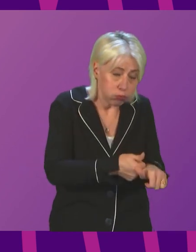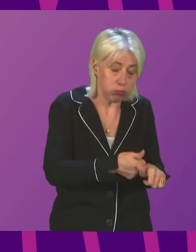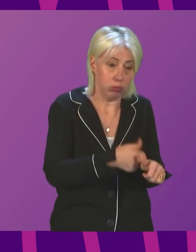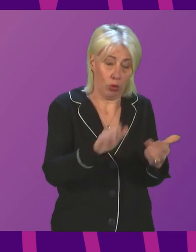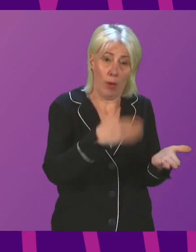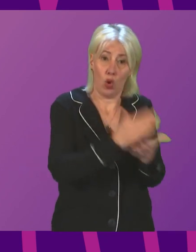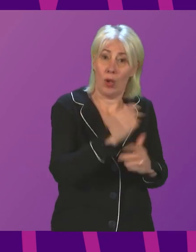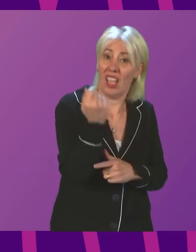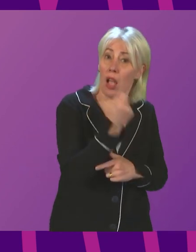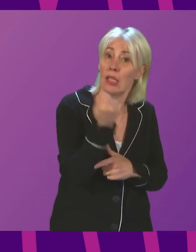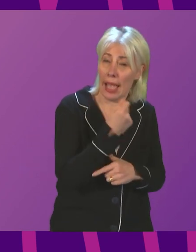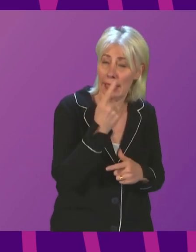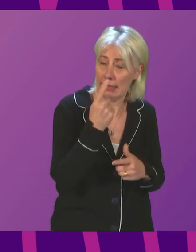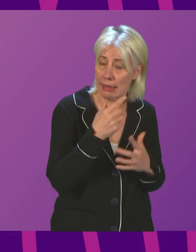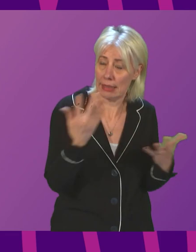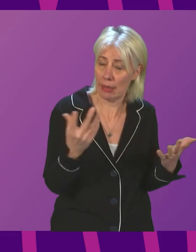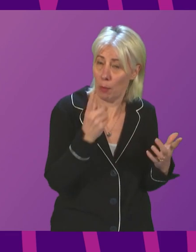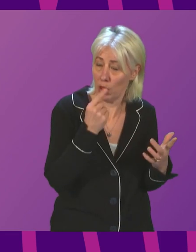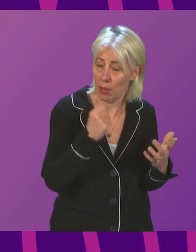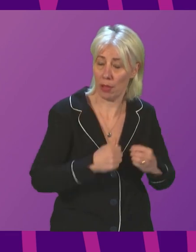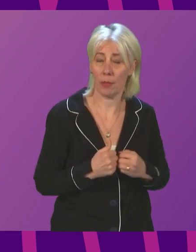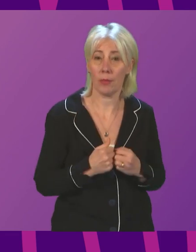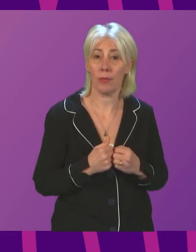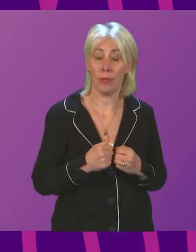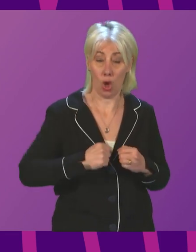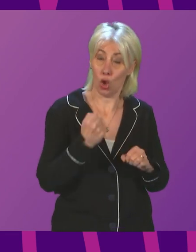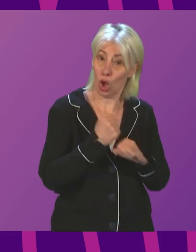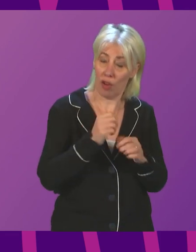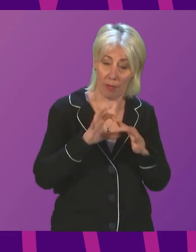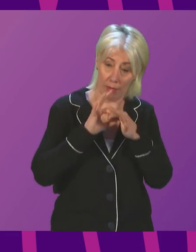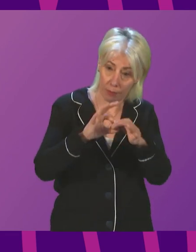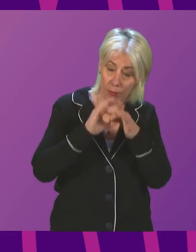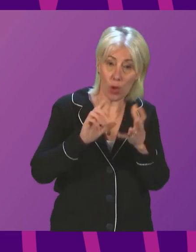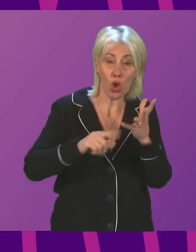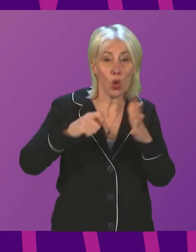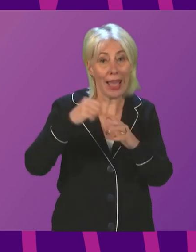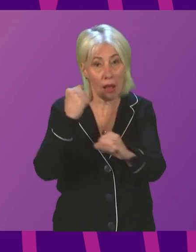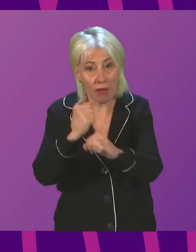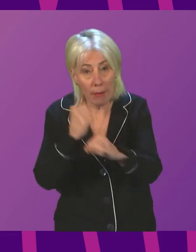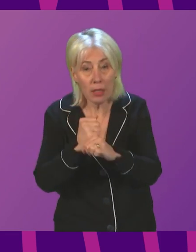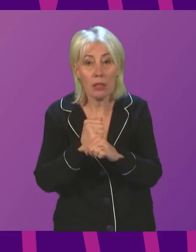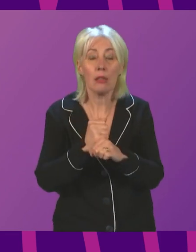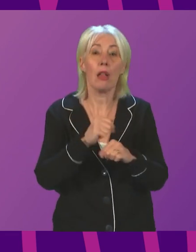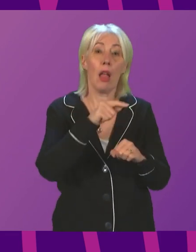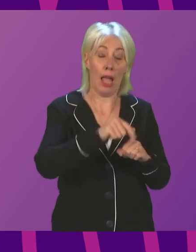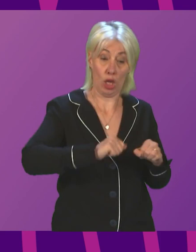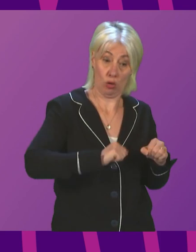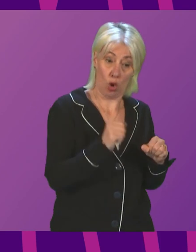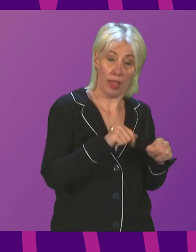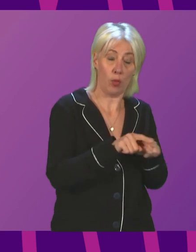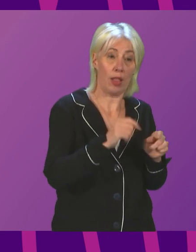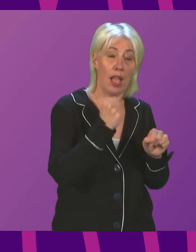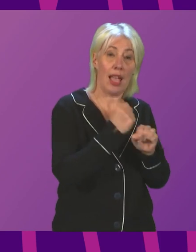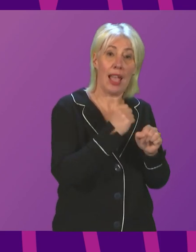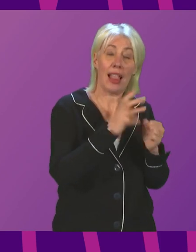a success. The Scottish Government has been working very closely with the United Kingdom Government and partners in Scotland including Glasgow City